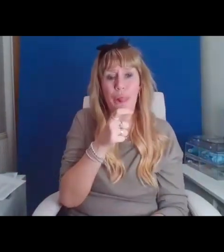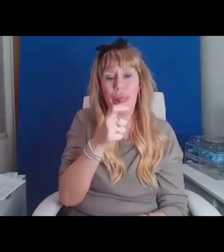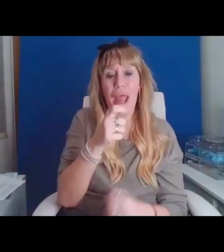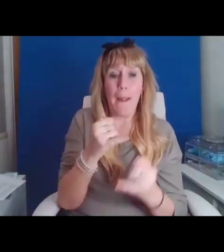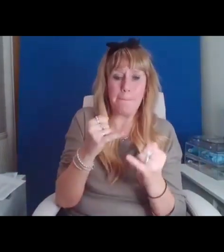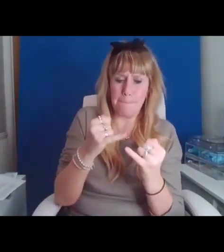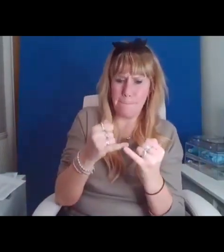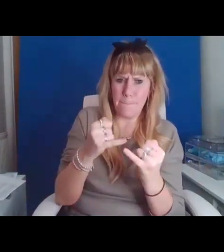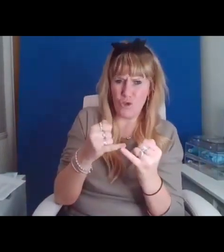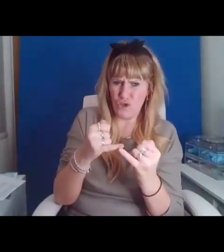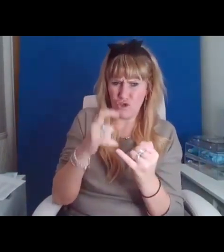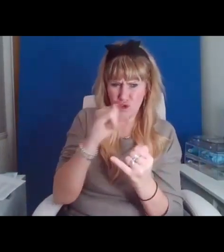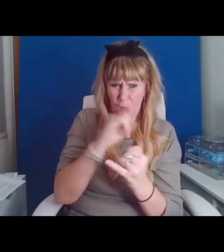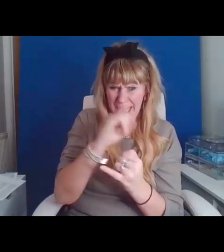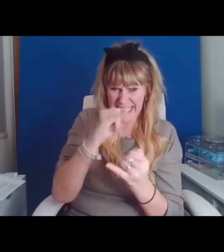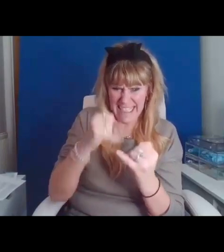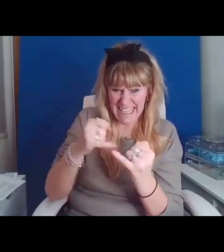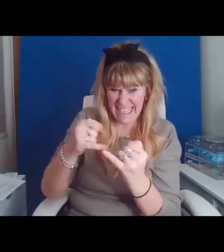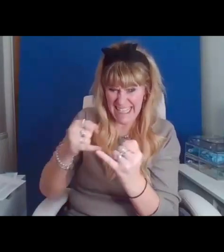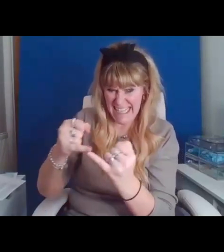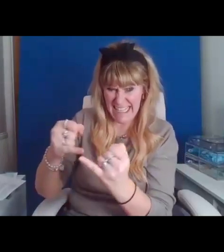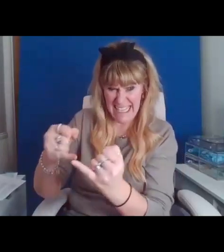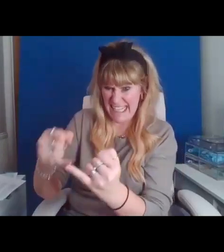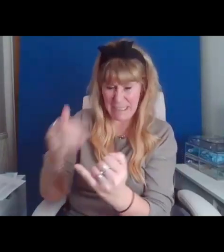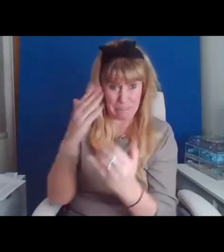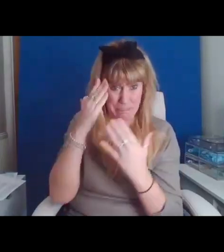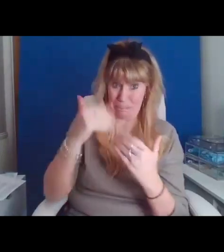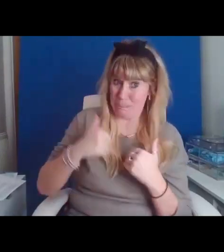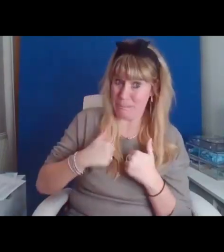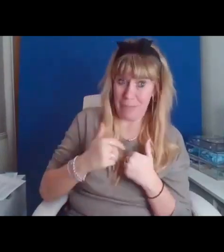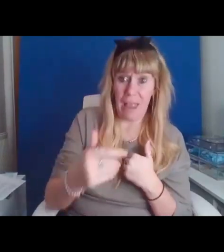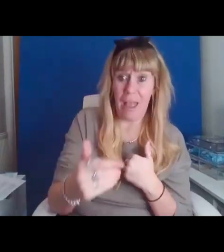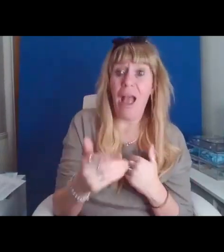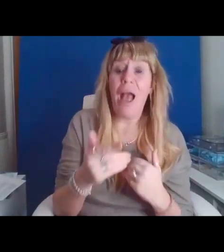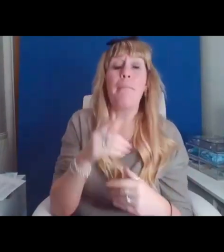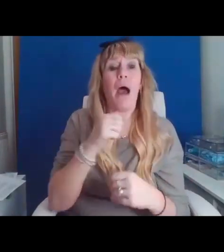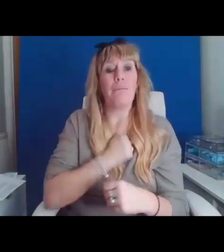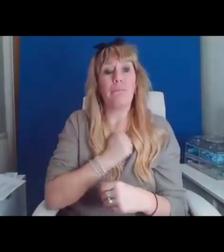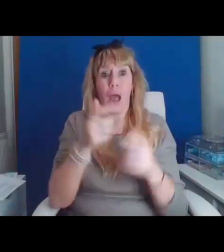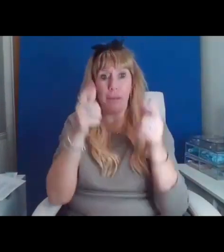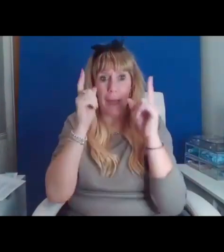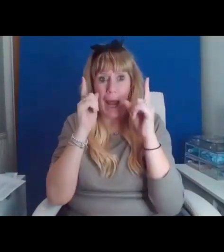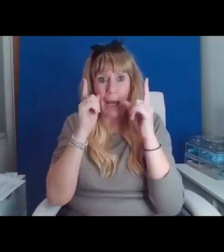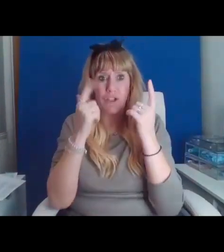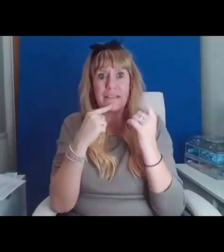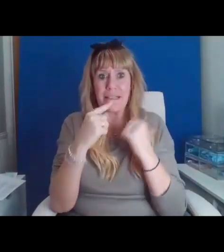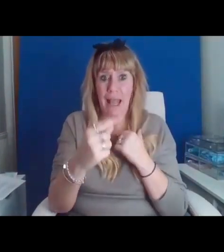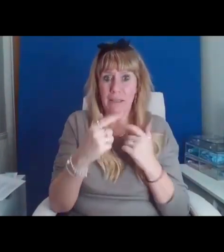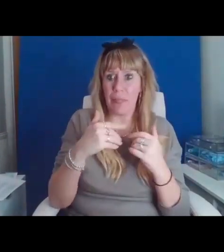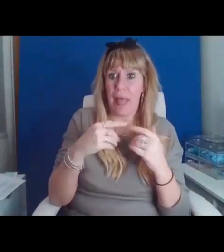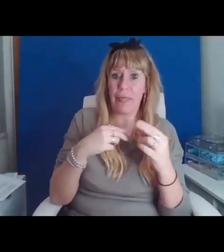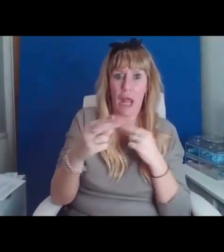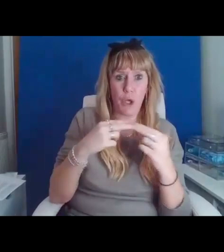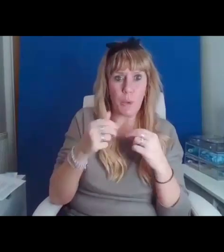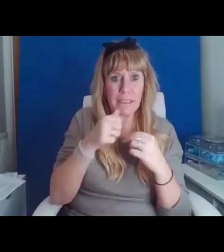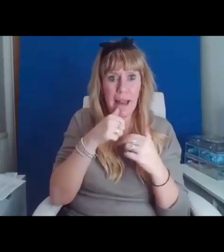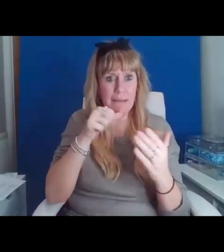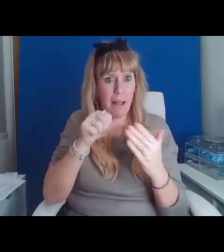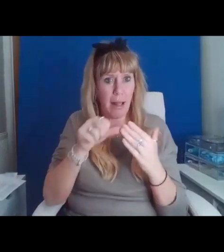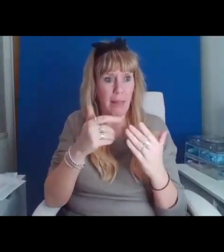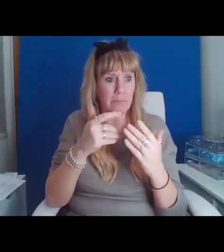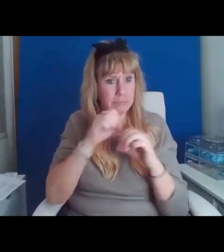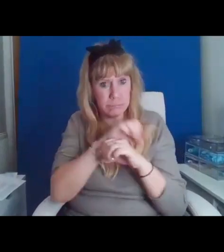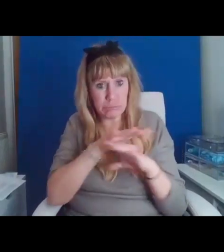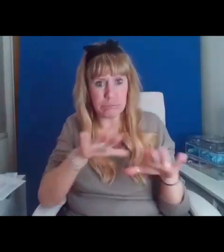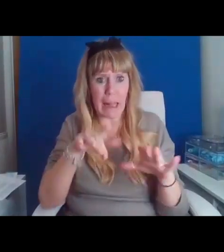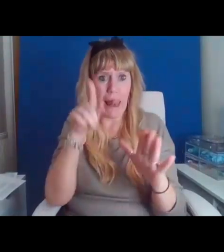newsletter going out an hour later than we planned for that my manager assures me is a crisis. Choosing the crisis to